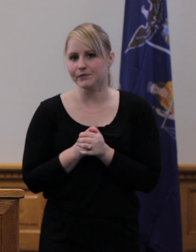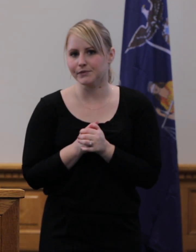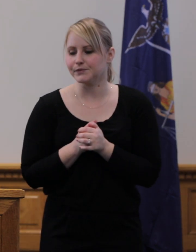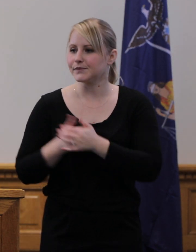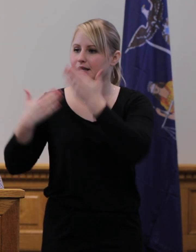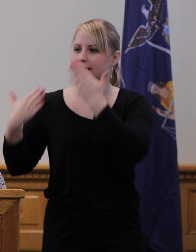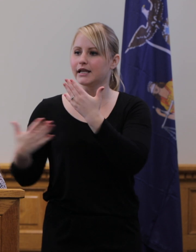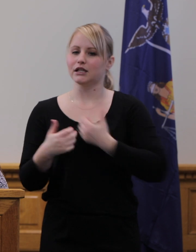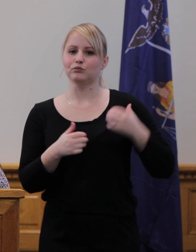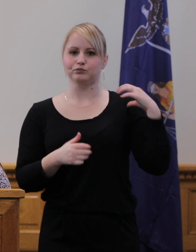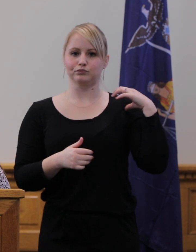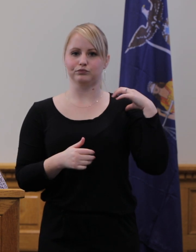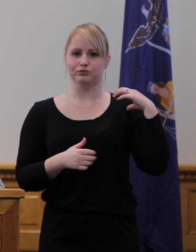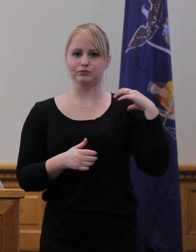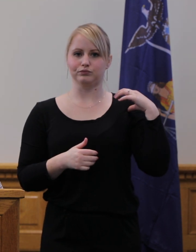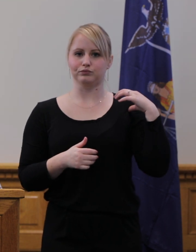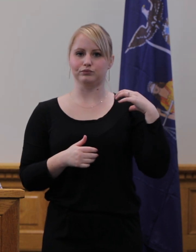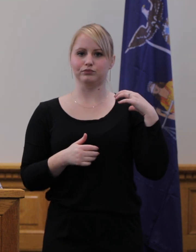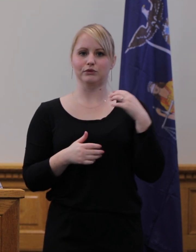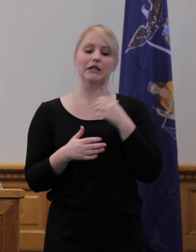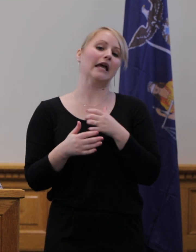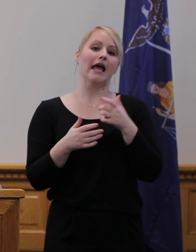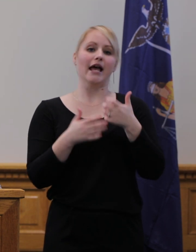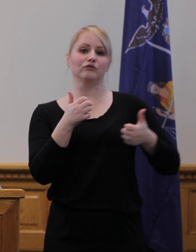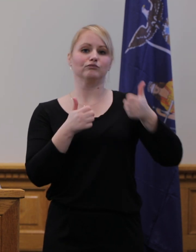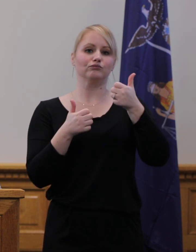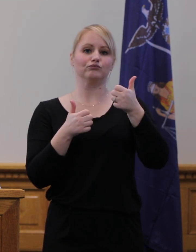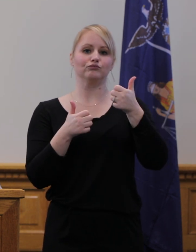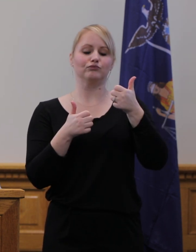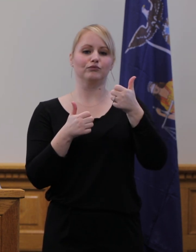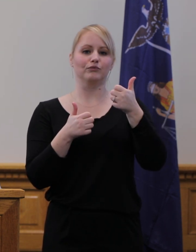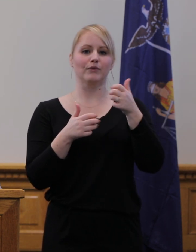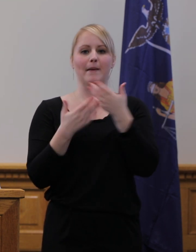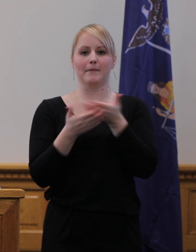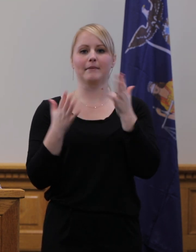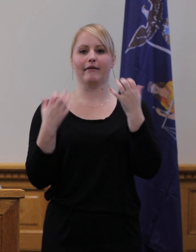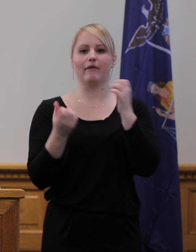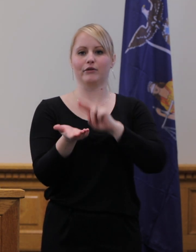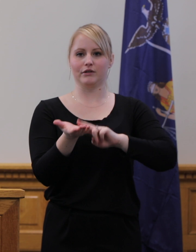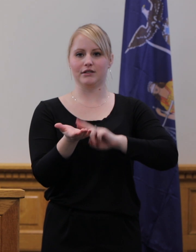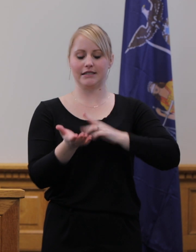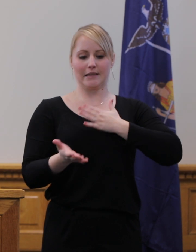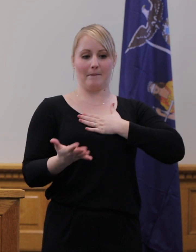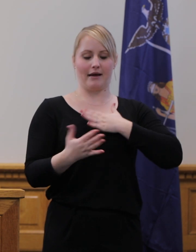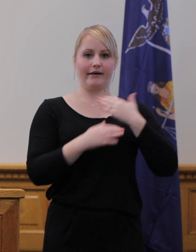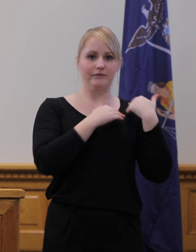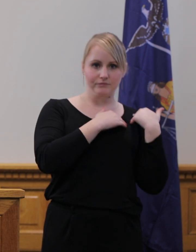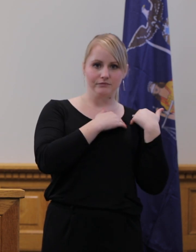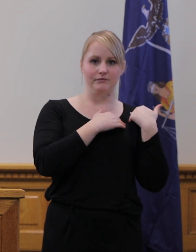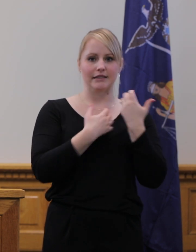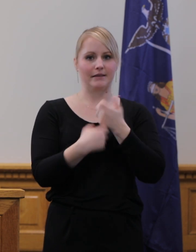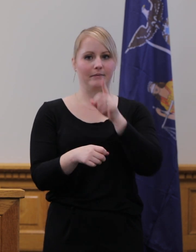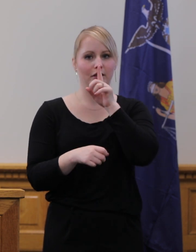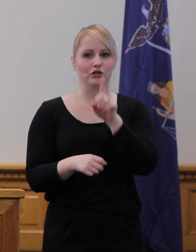Thank you, Chairman. As supervising Public Health Nurse, it is my job job to make sure our department is doing everything we